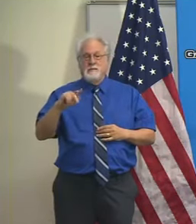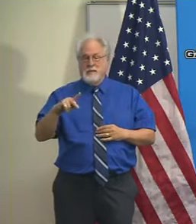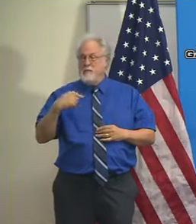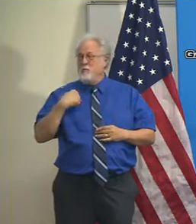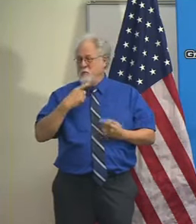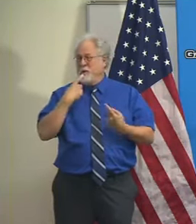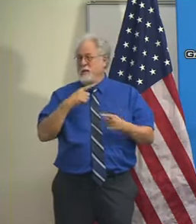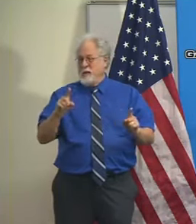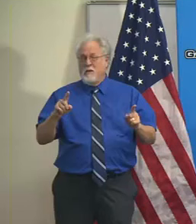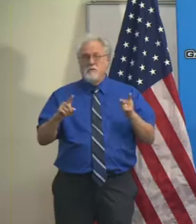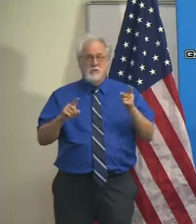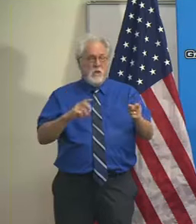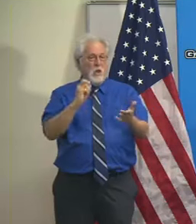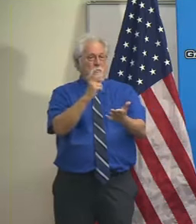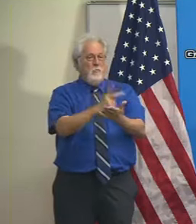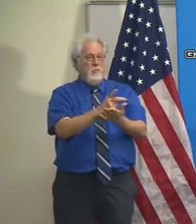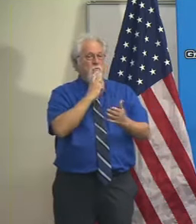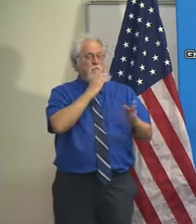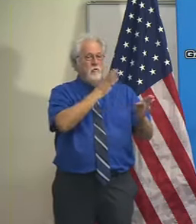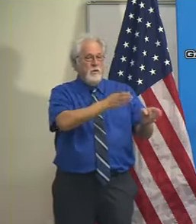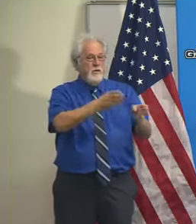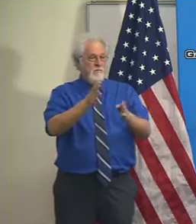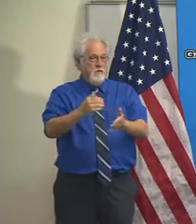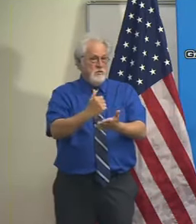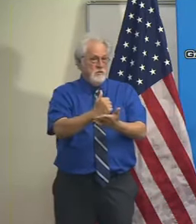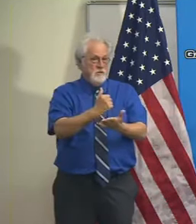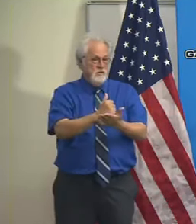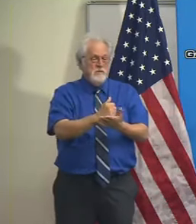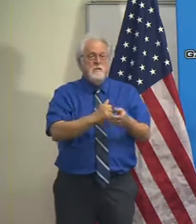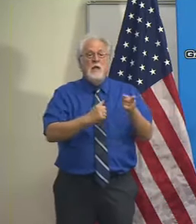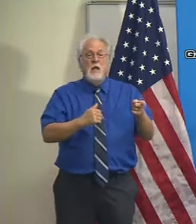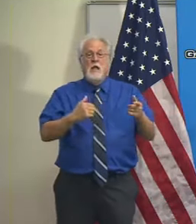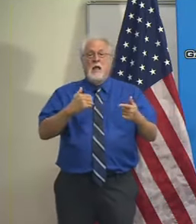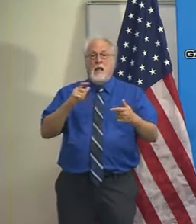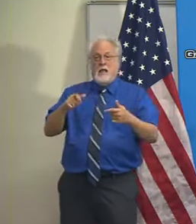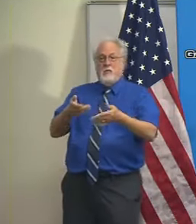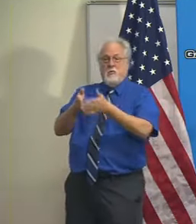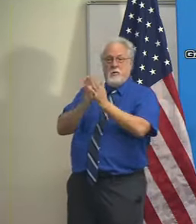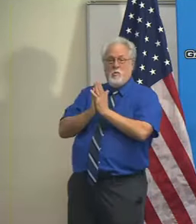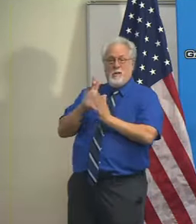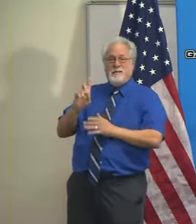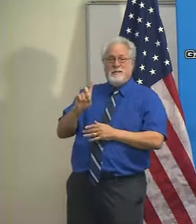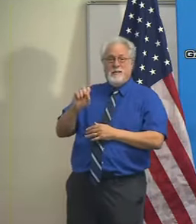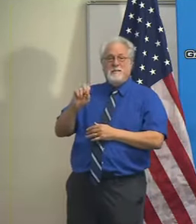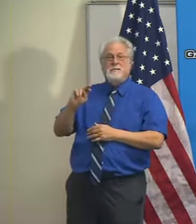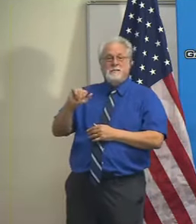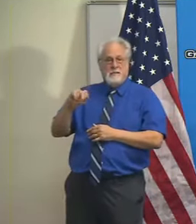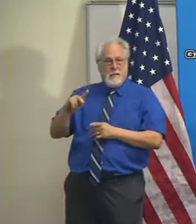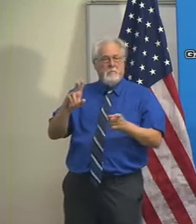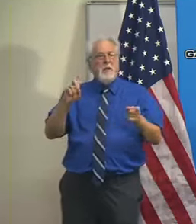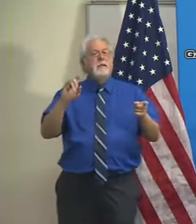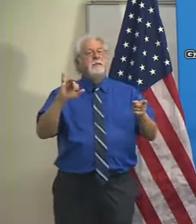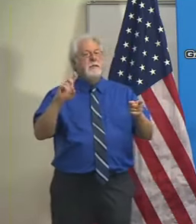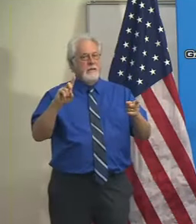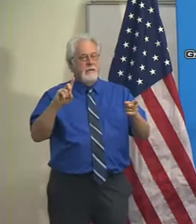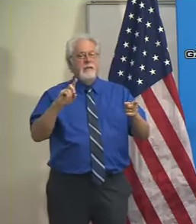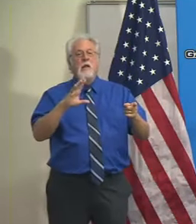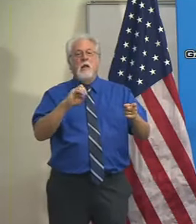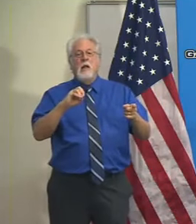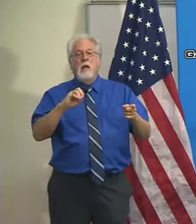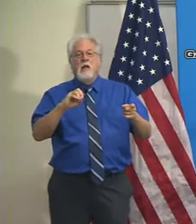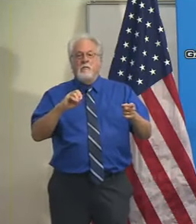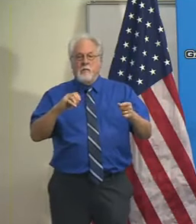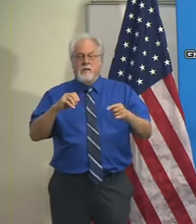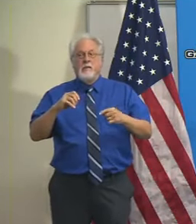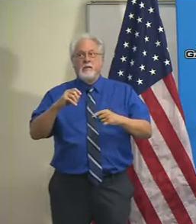earlier this week they were approved for individual assistance. They had to request DSNAP. They did so. We then ran that